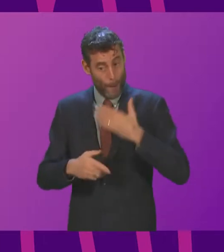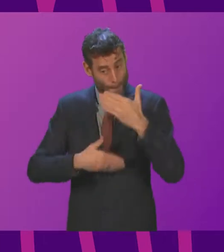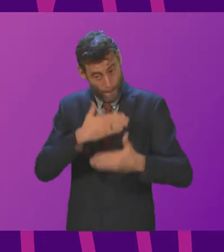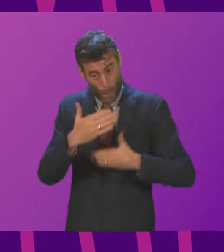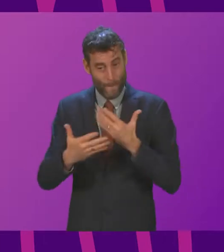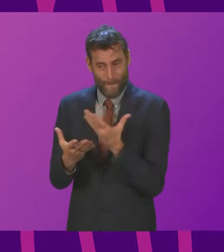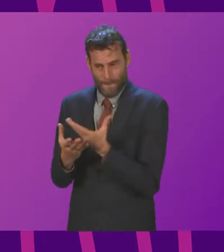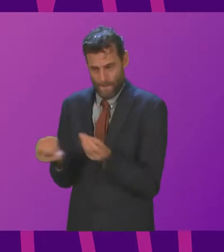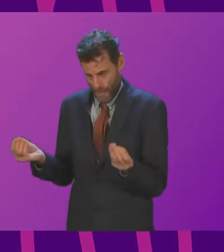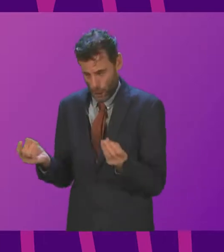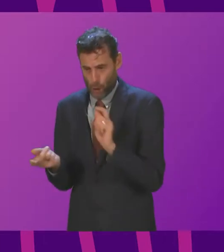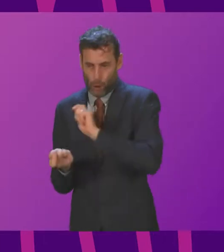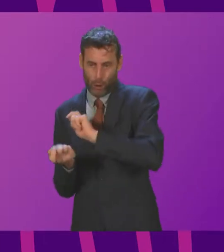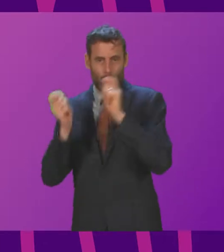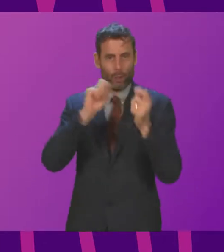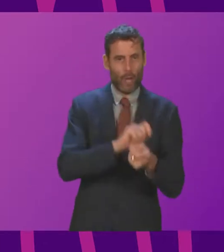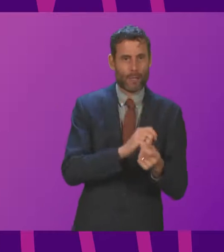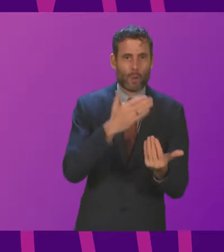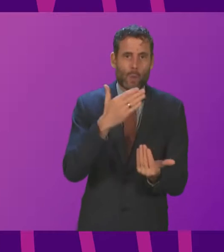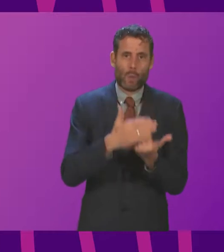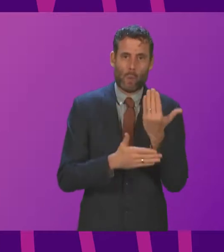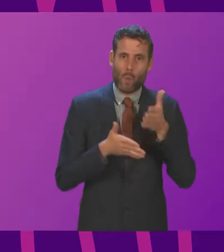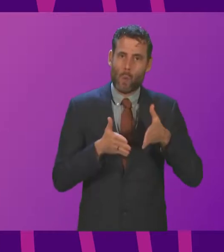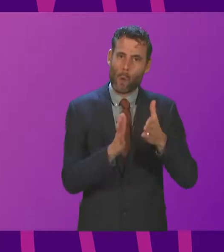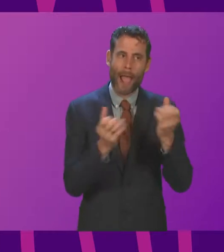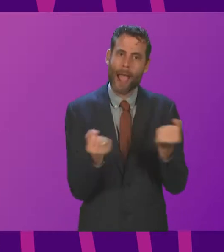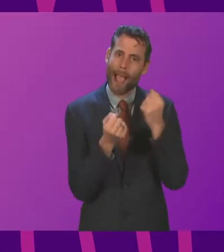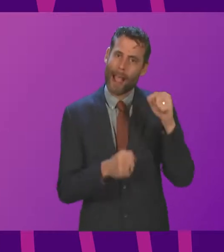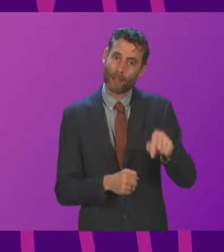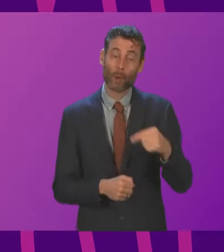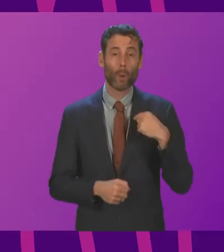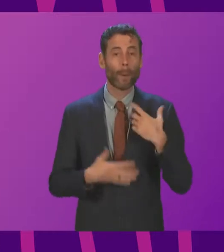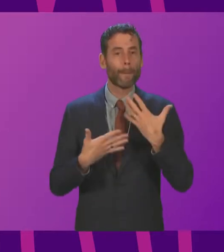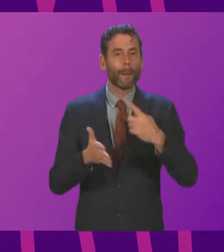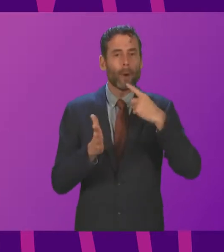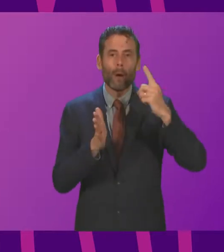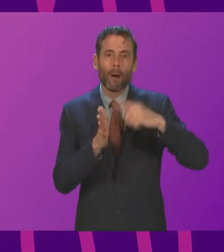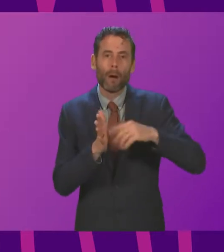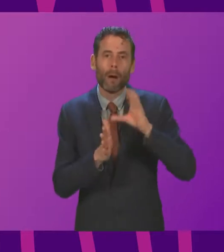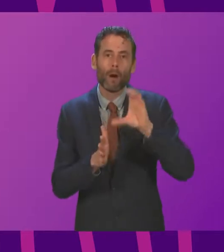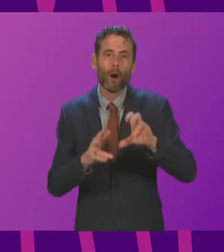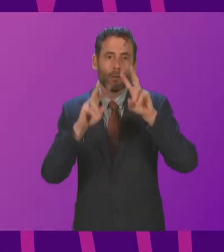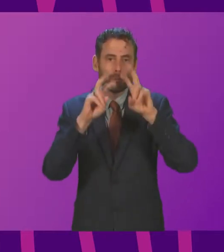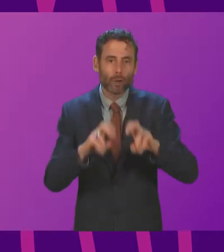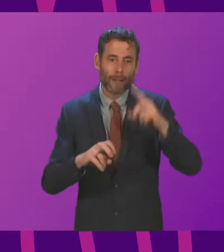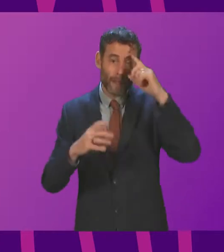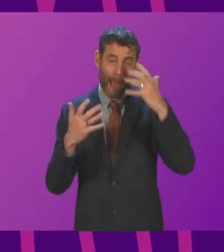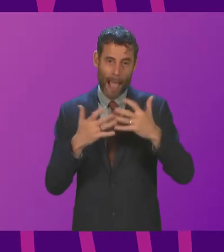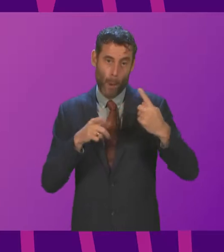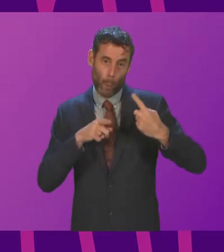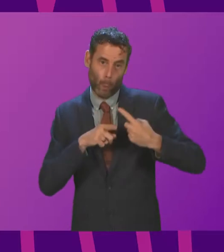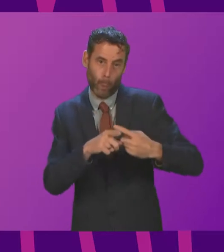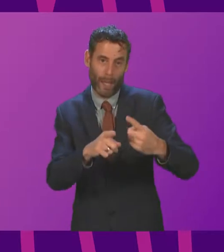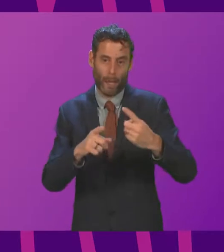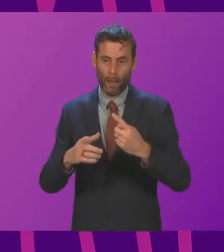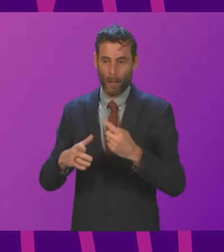for example, the Scottish Government has commissioned new research to look in detail at how we can do that and how quickly we can do